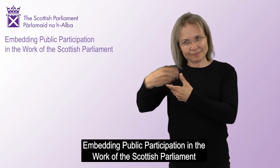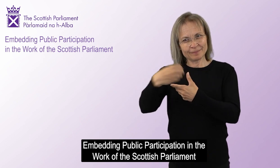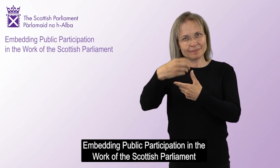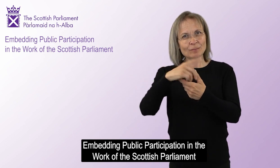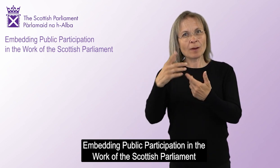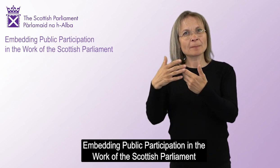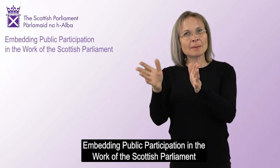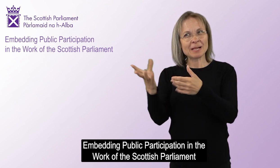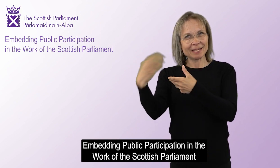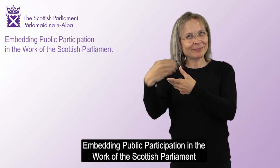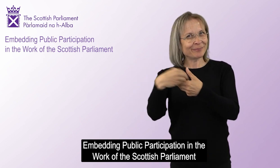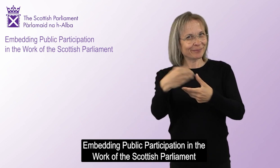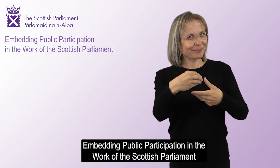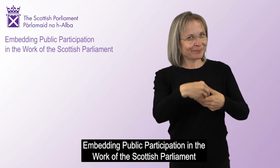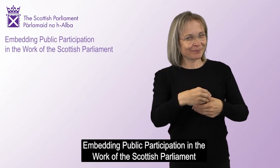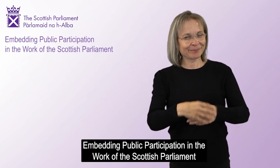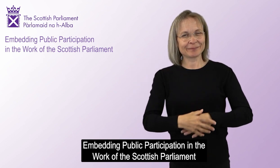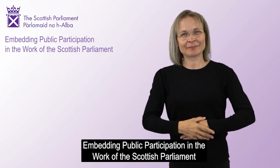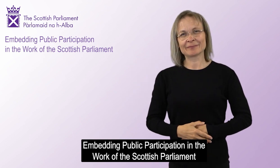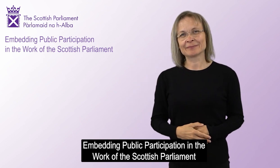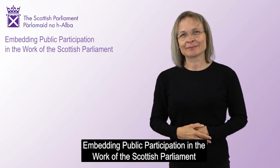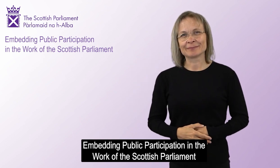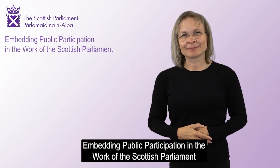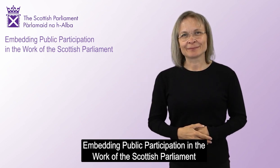Embedding public participation in the work of the Scottish Parliament